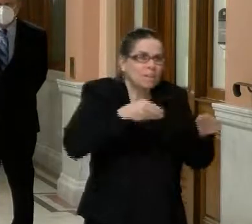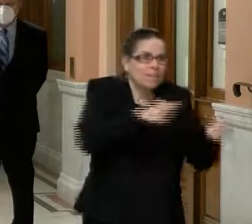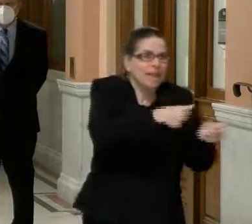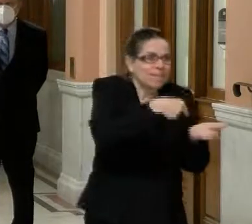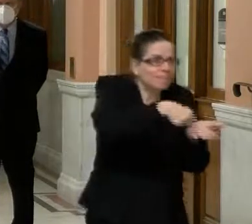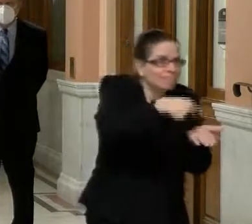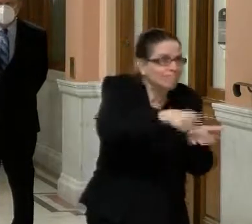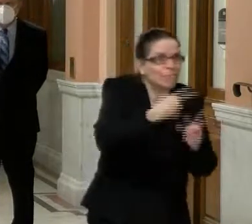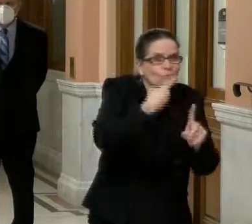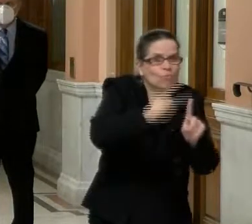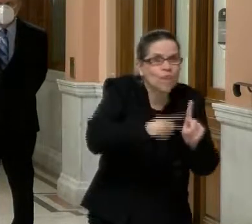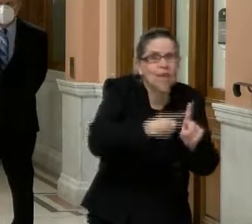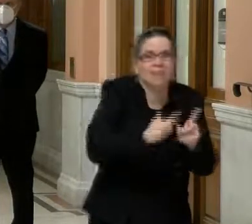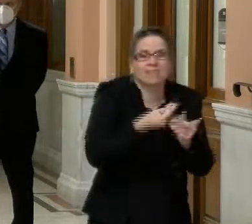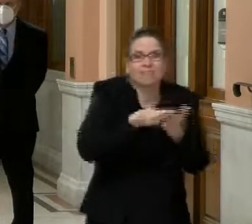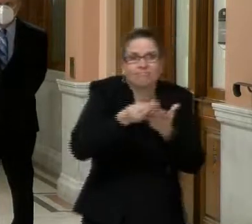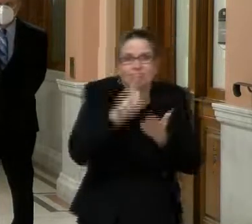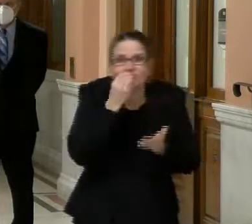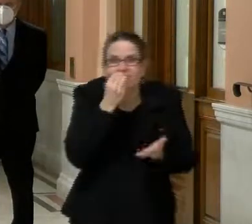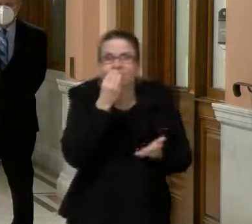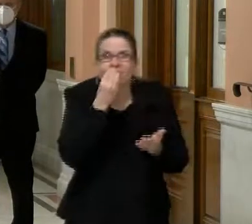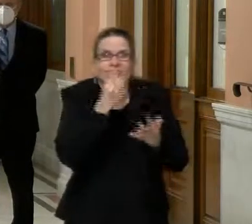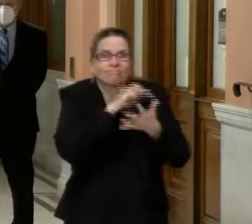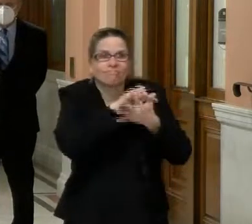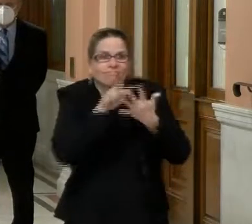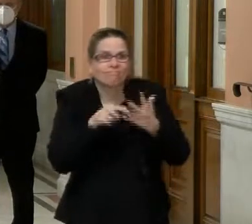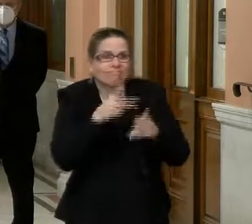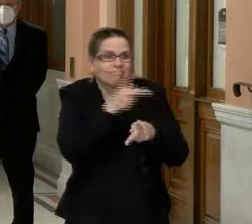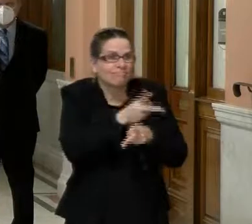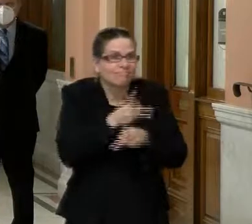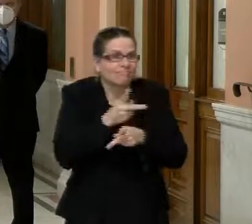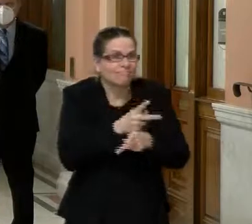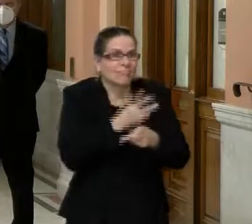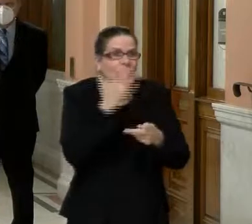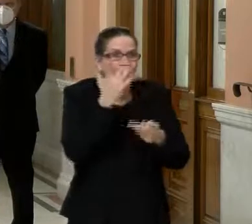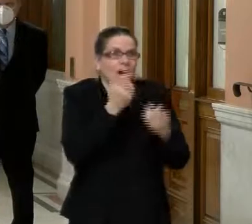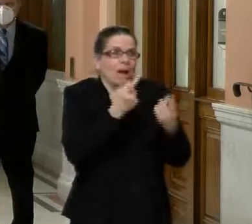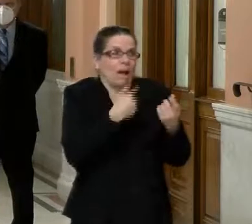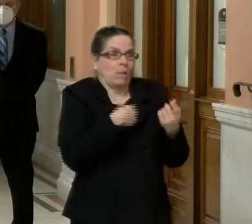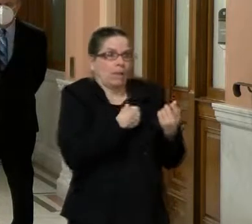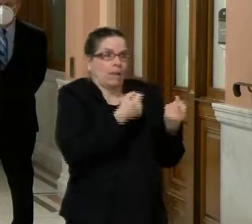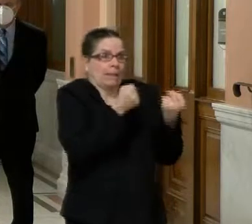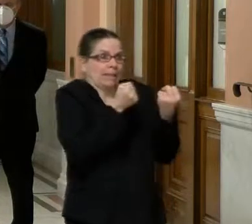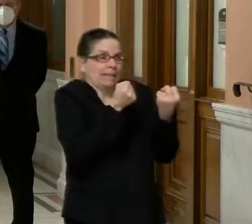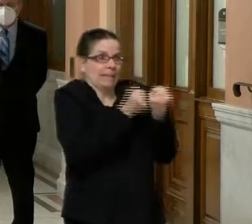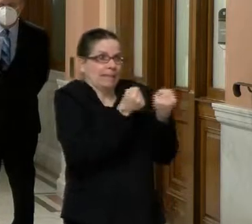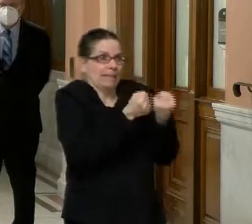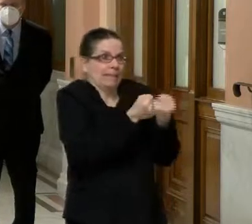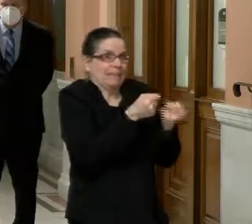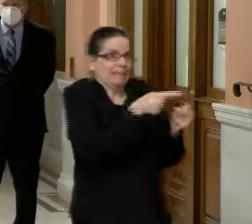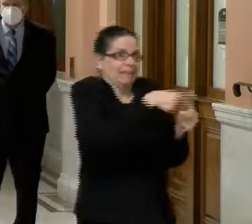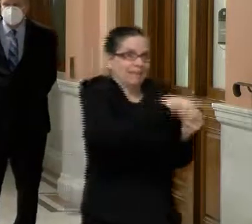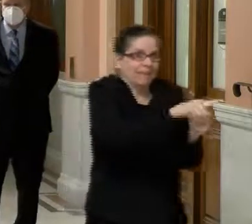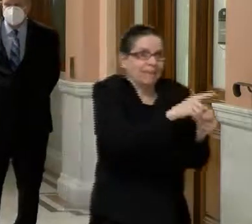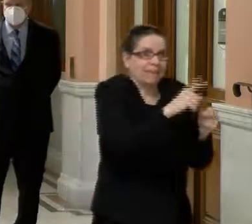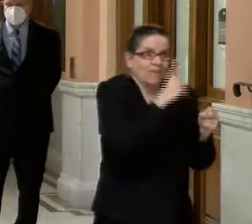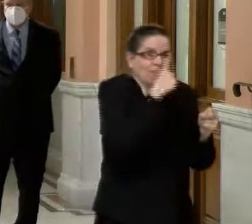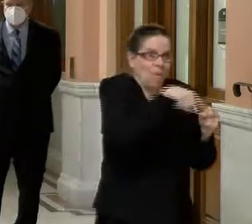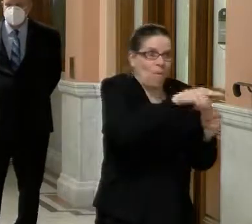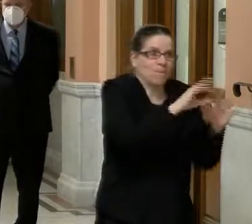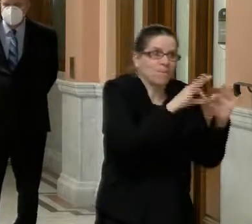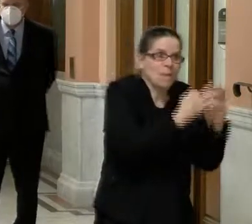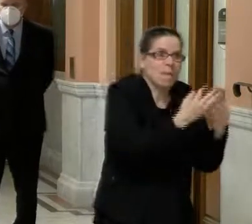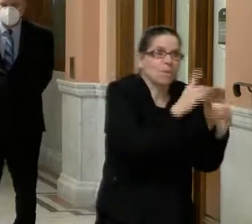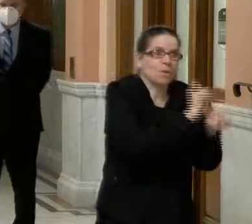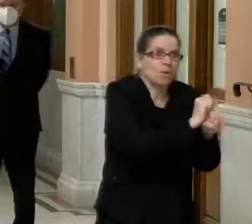those things. And so you're trying to help those folks hang on while at the same time, of course, you're trying to manage your way through the,